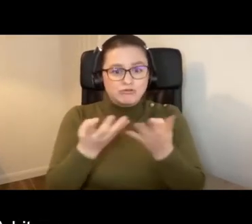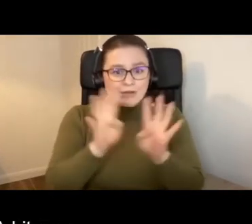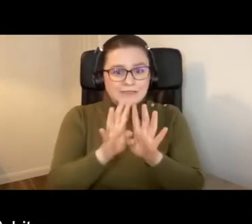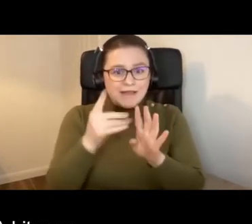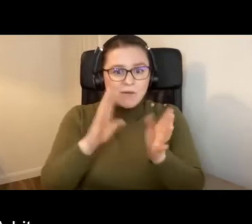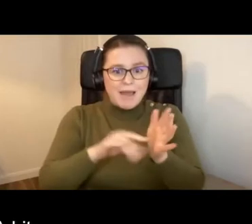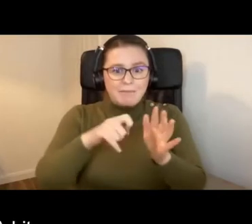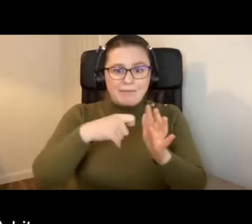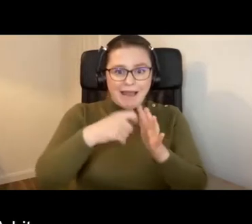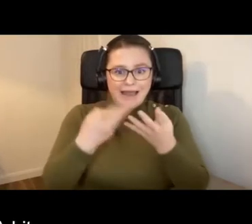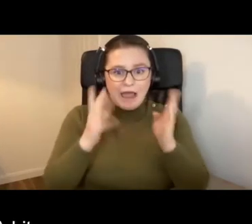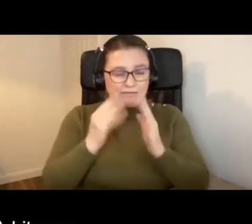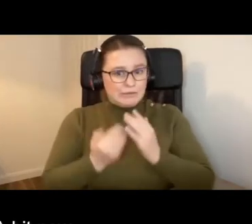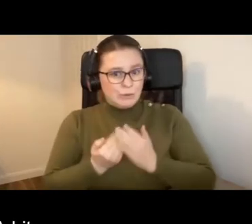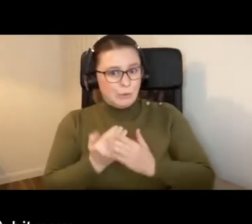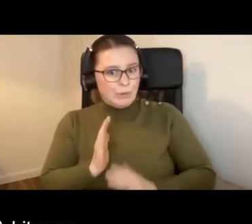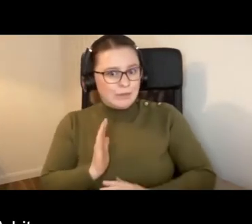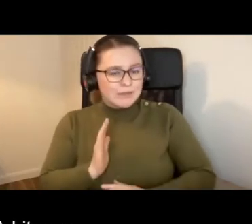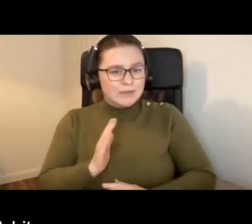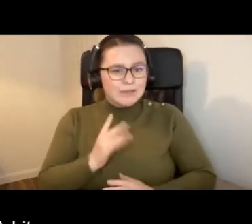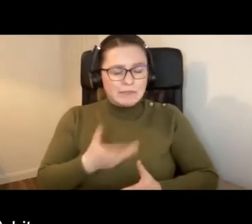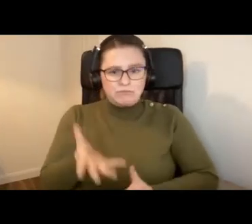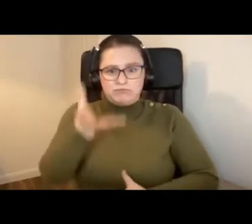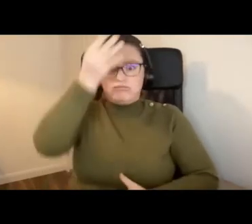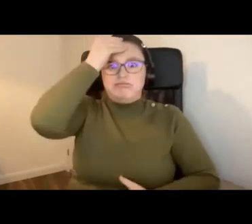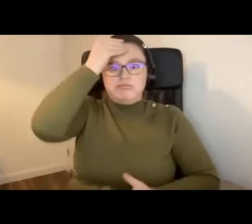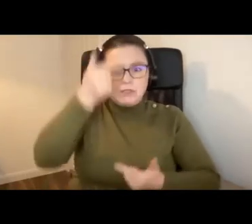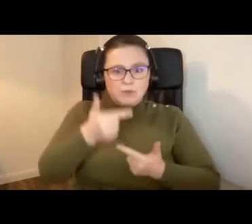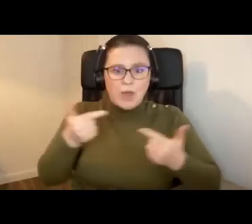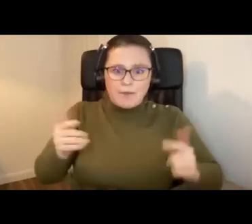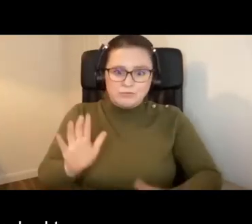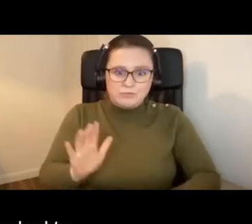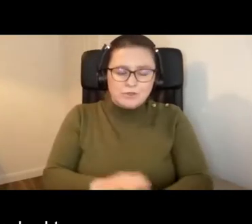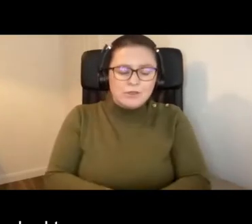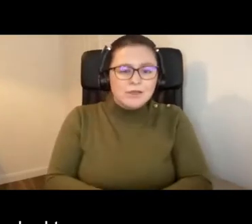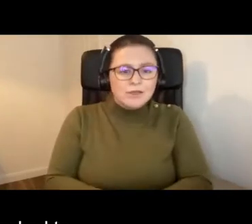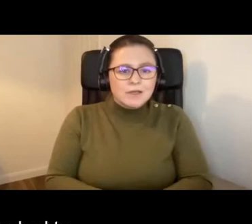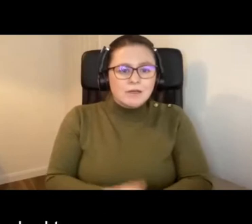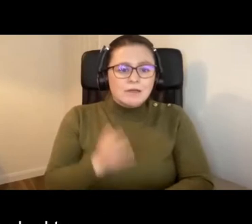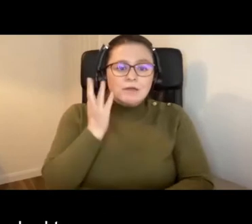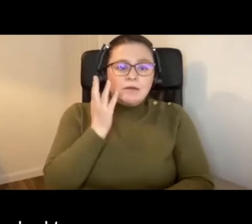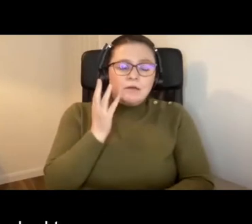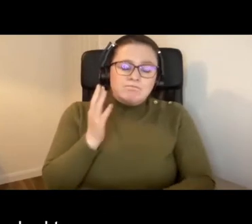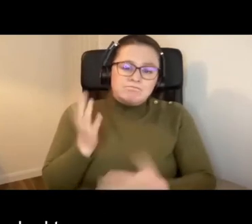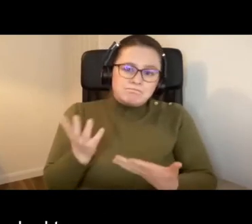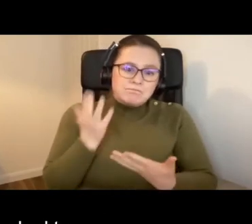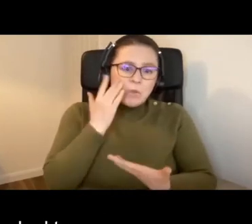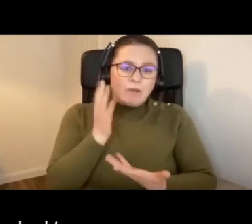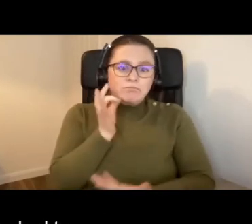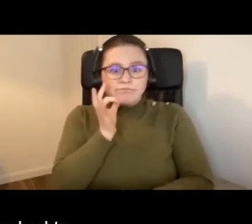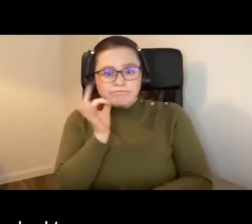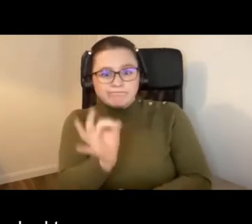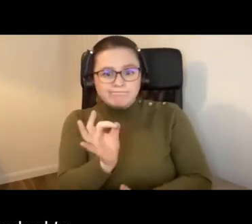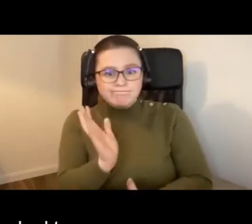bit new, and I'm on a learning curve. So when I was asked to join